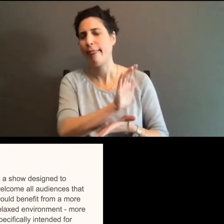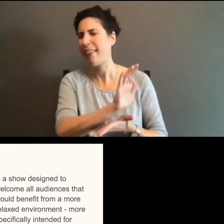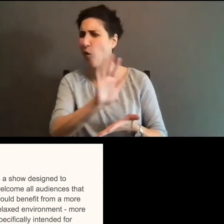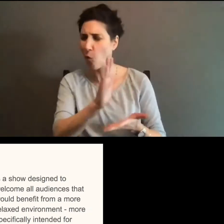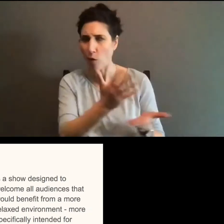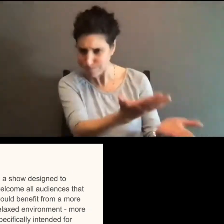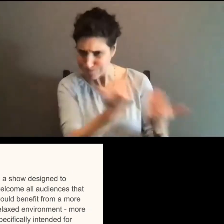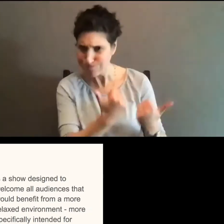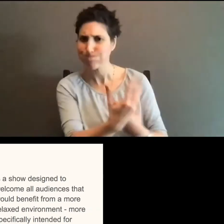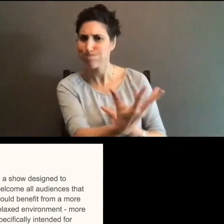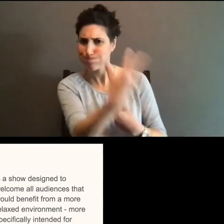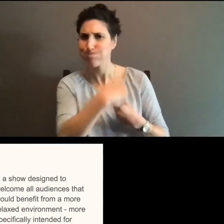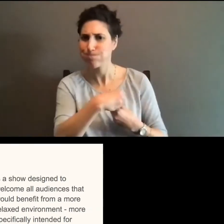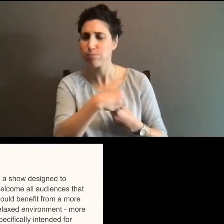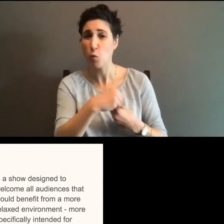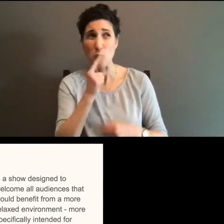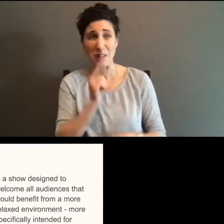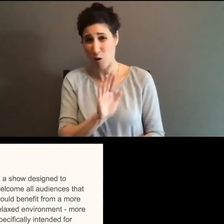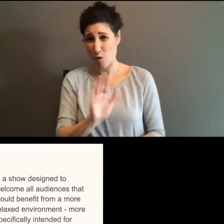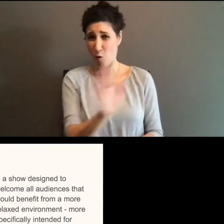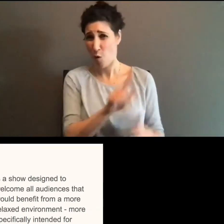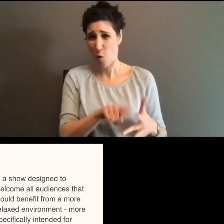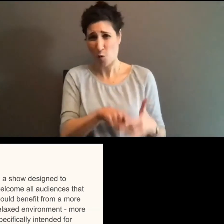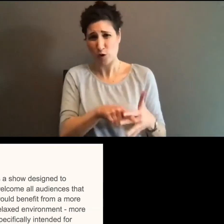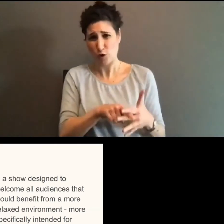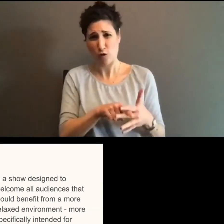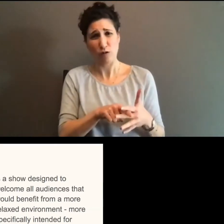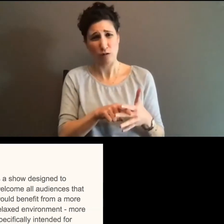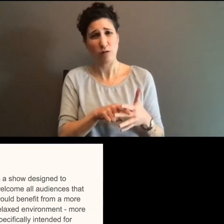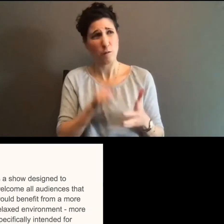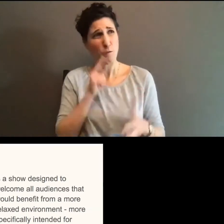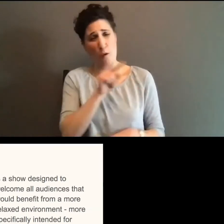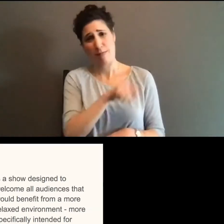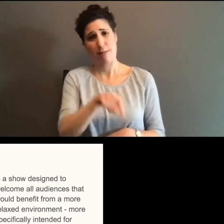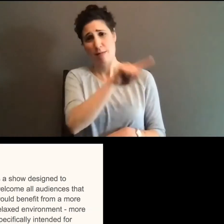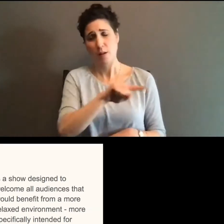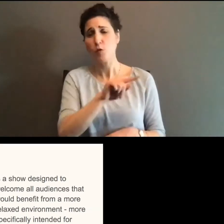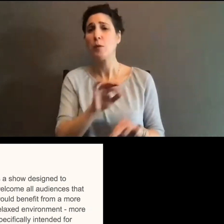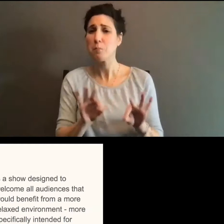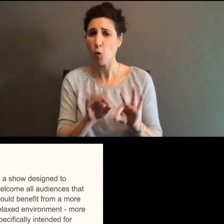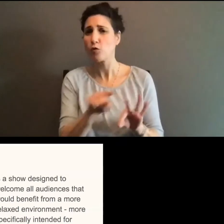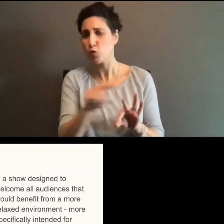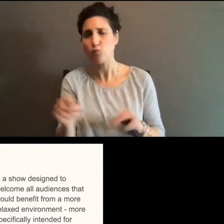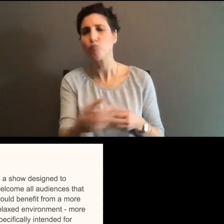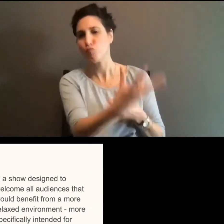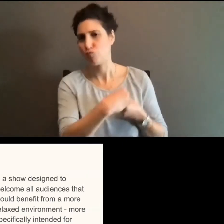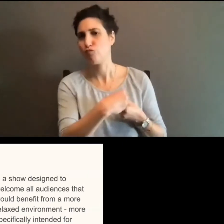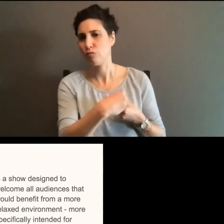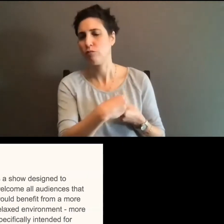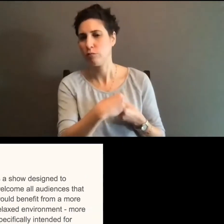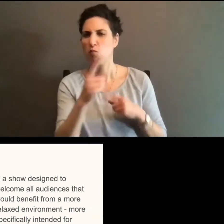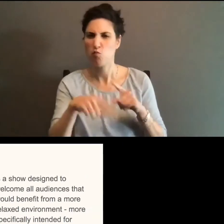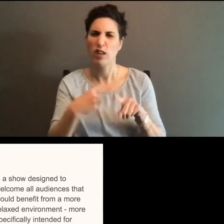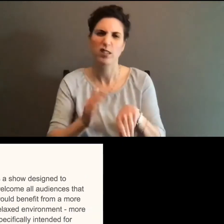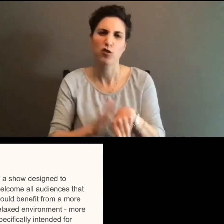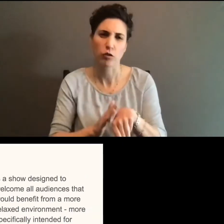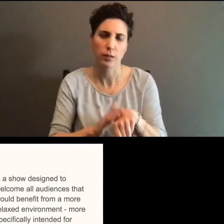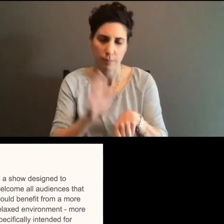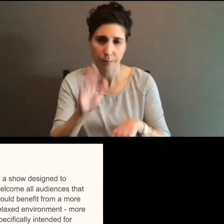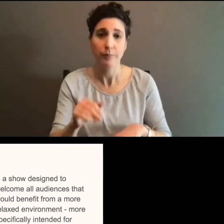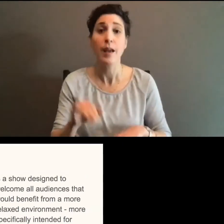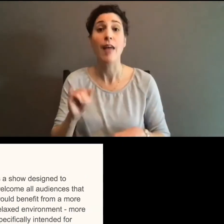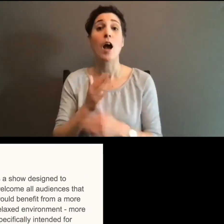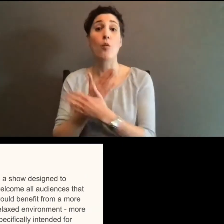over something that was originally made for that audience. Um, relaxed performance is so great because it has